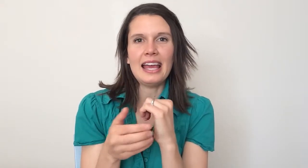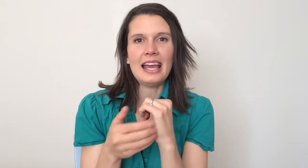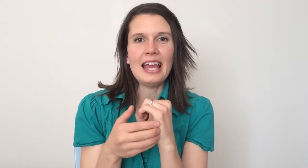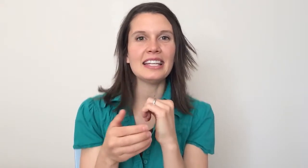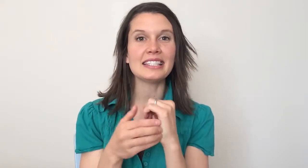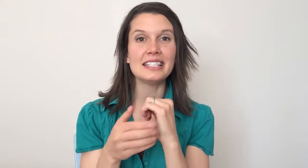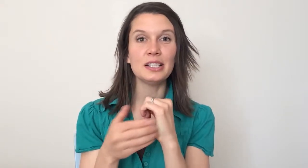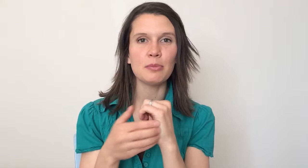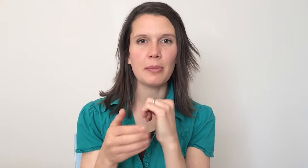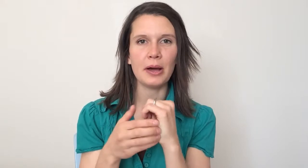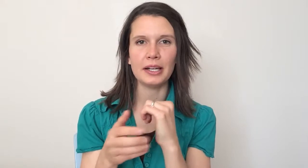and it's still in my body,